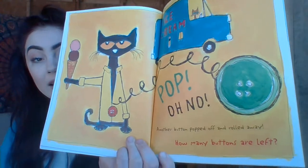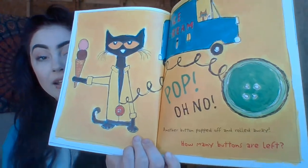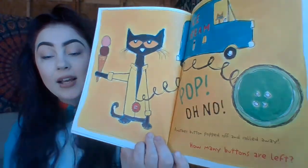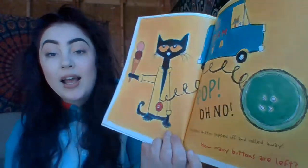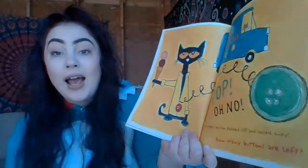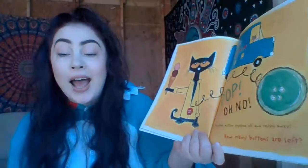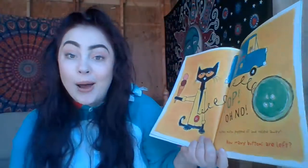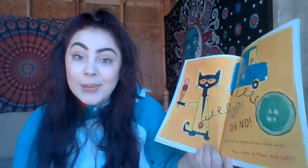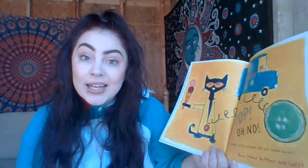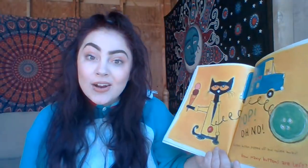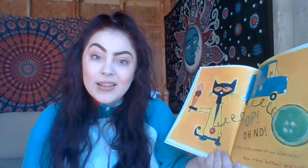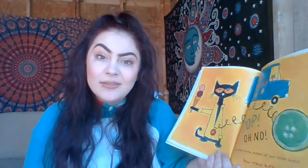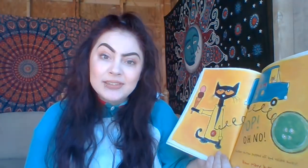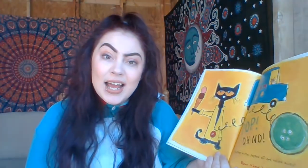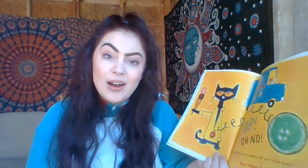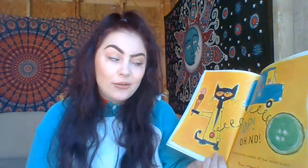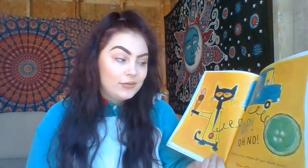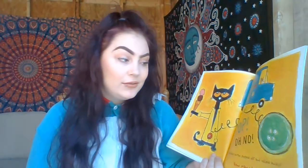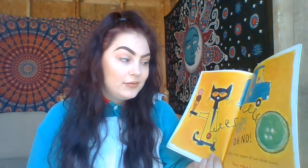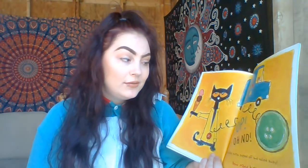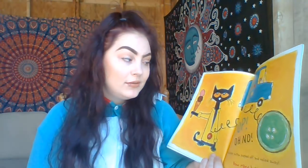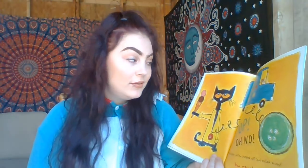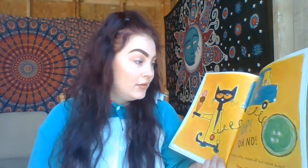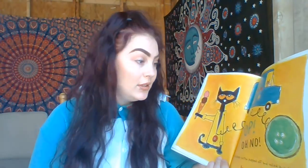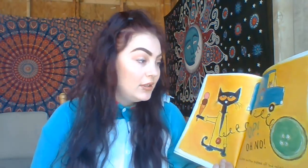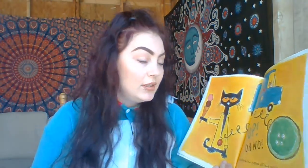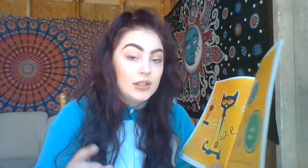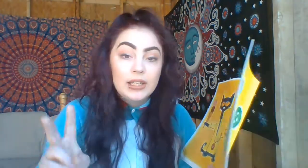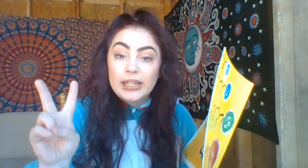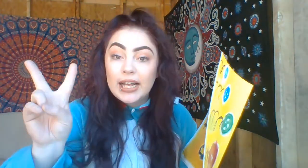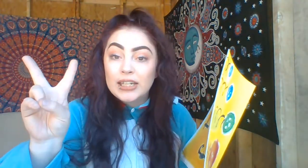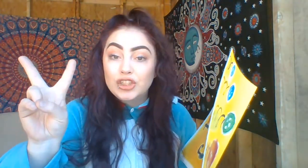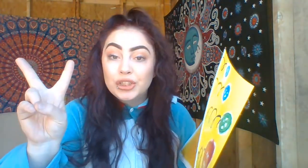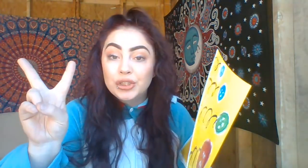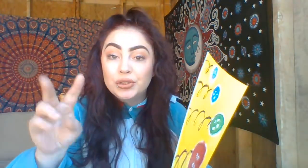How many are left now? He had two.